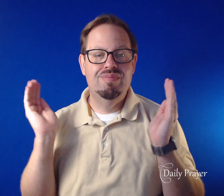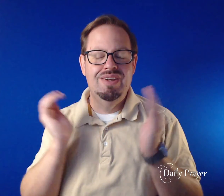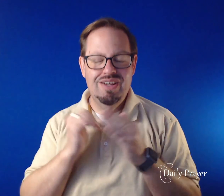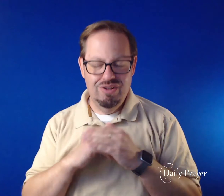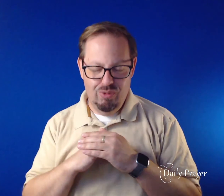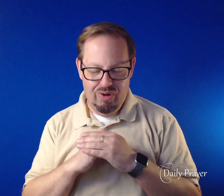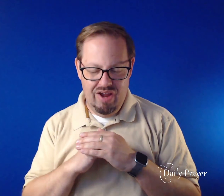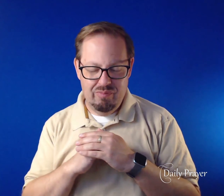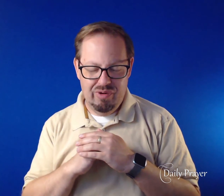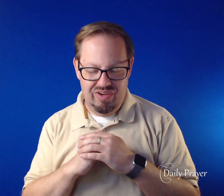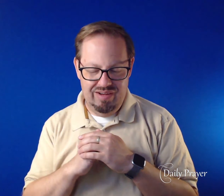Lord, have mercy.